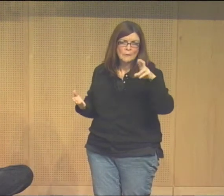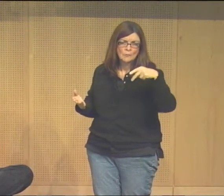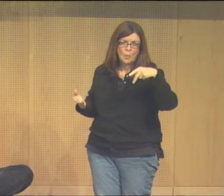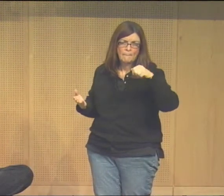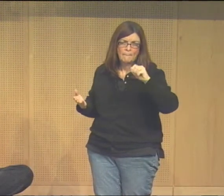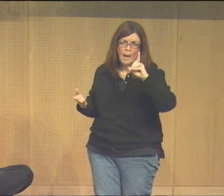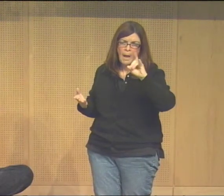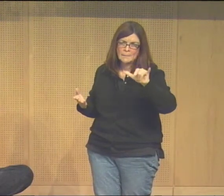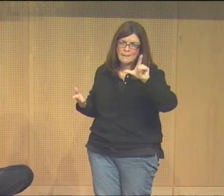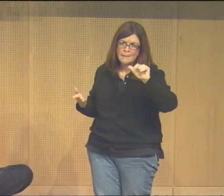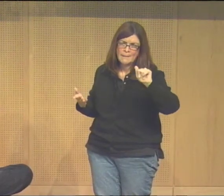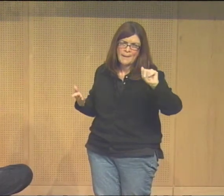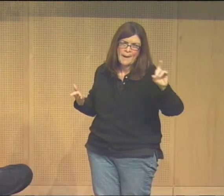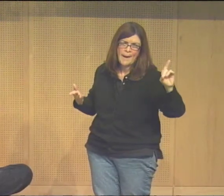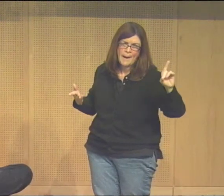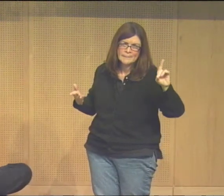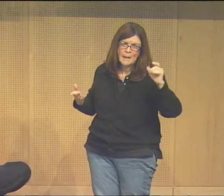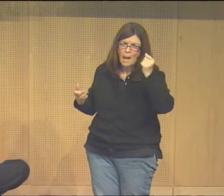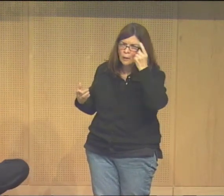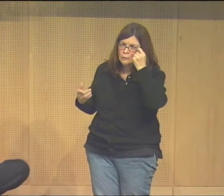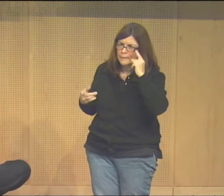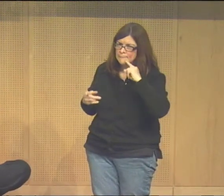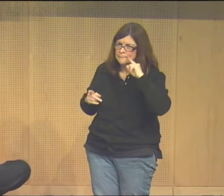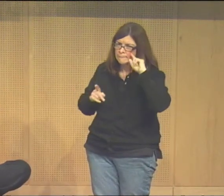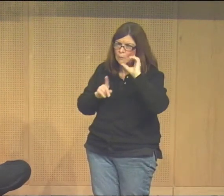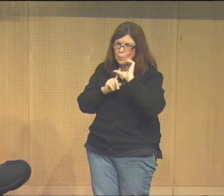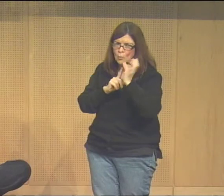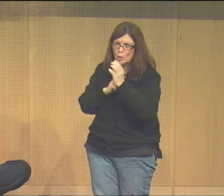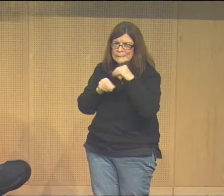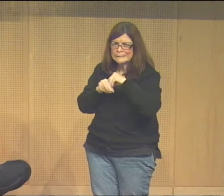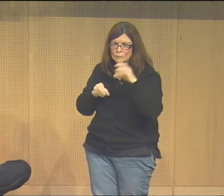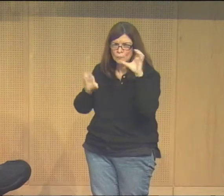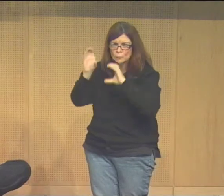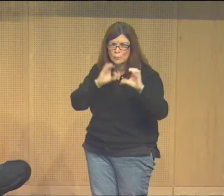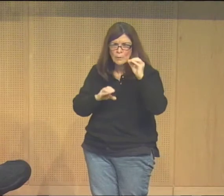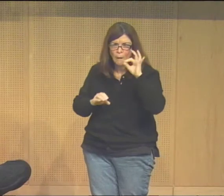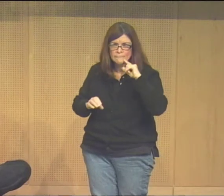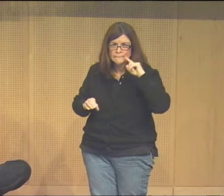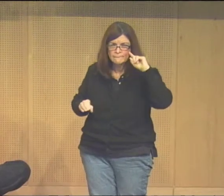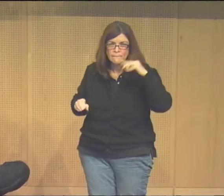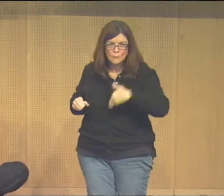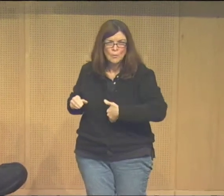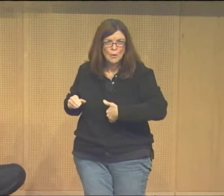is taken from Patti Ladd's book, In Search of Deafhood.